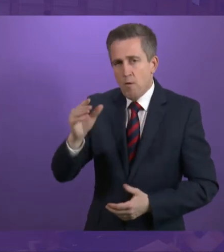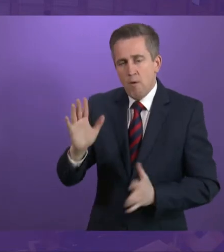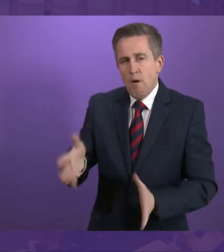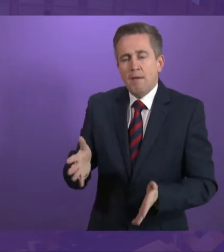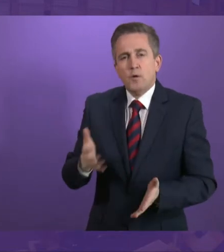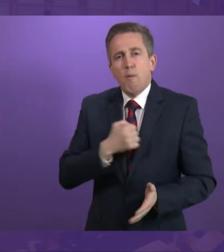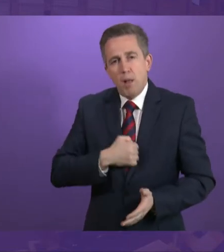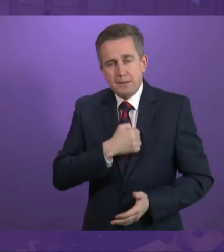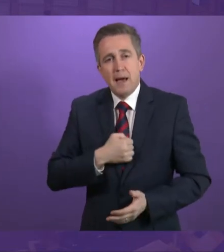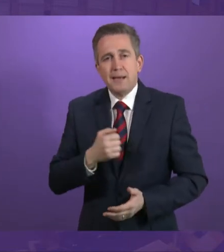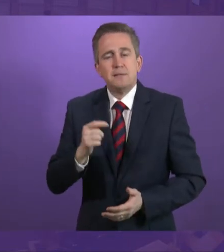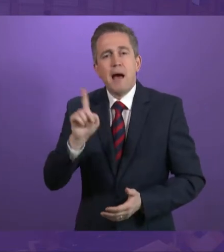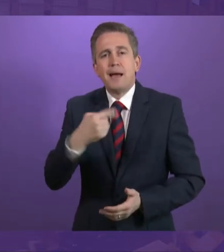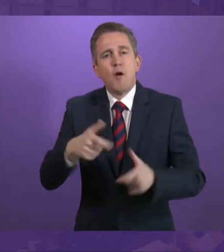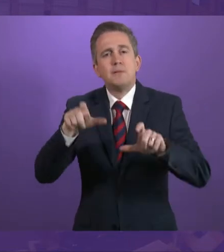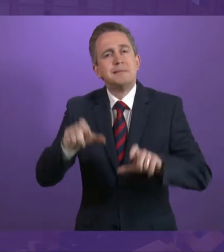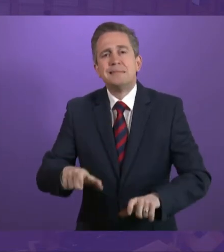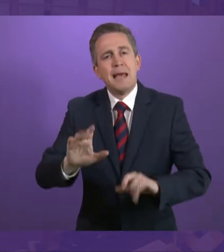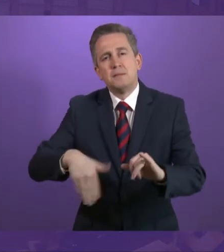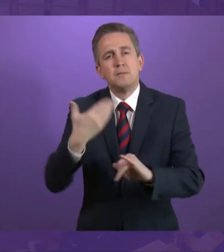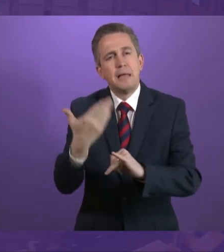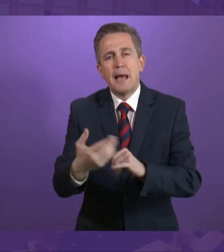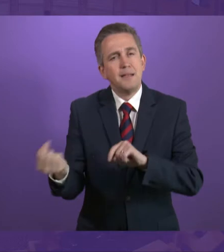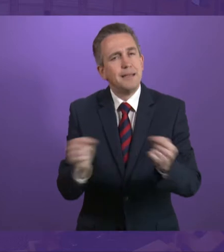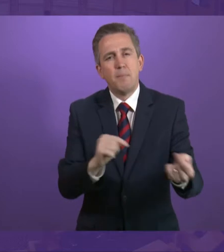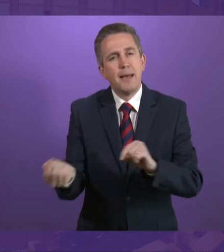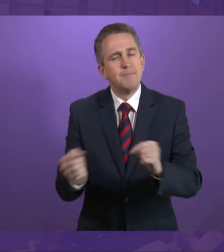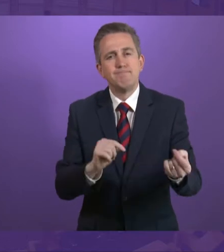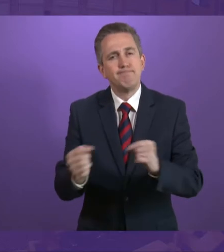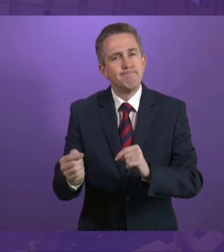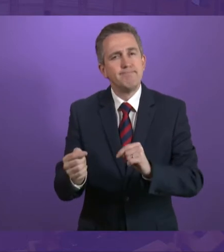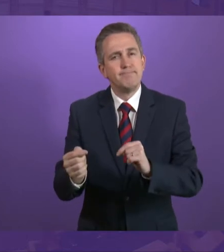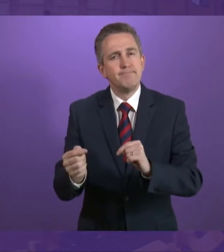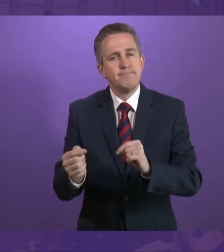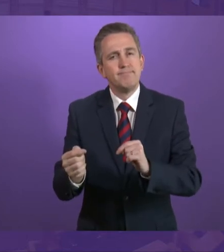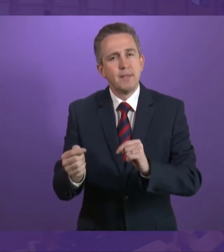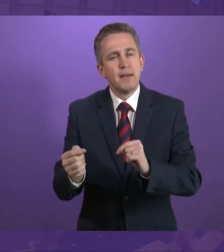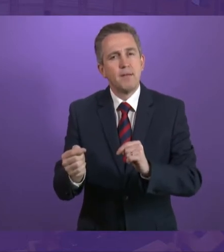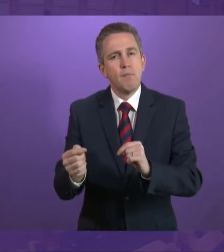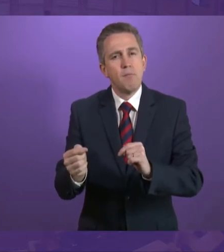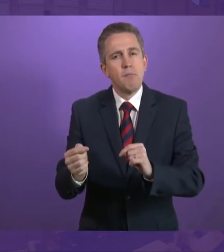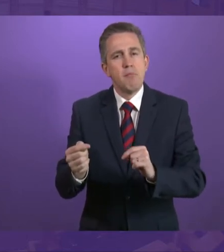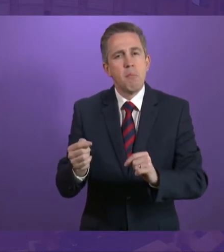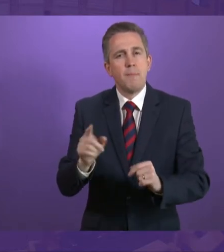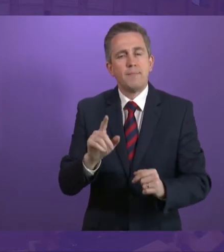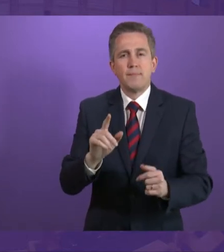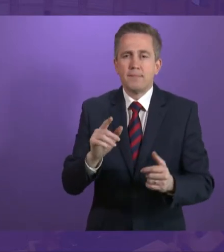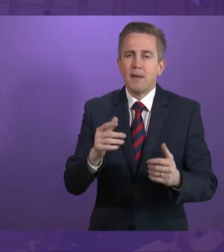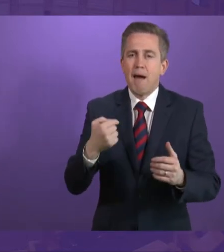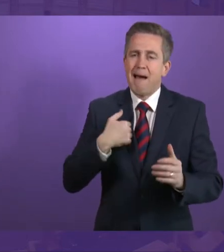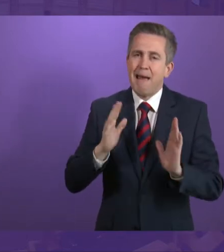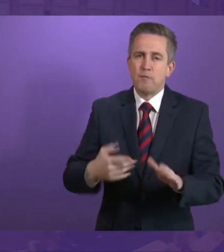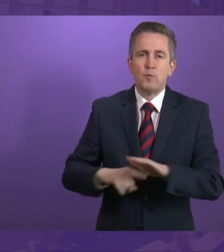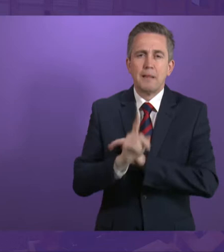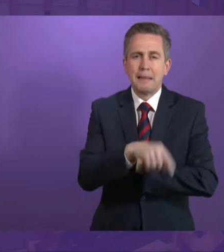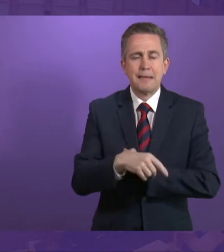Chamber that I may not be able to stay for the duration of the debate as the Scottish Government will be given early sight of statements they plan to